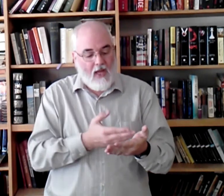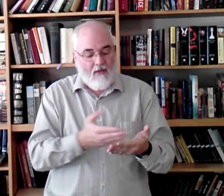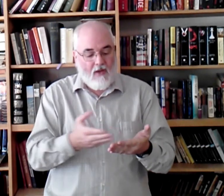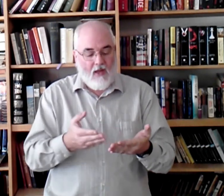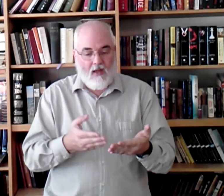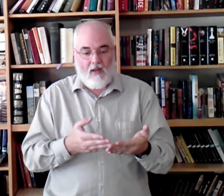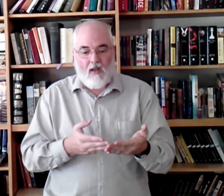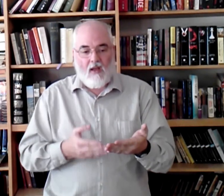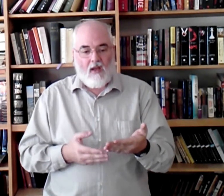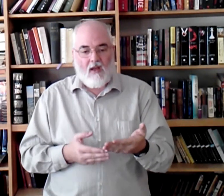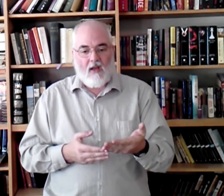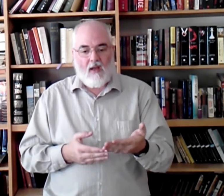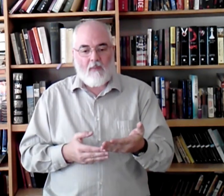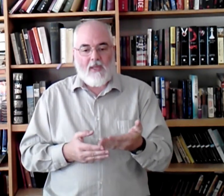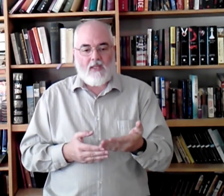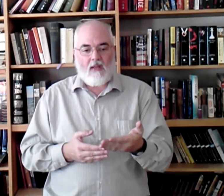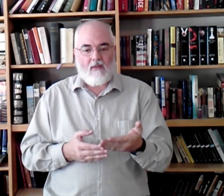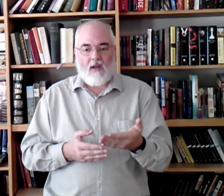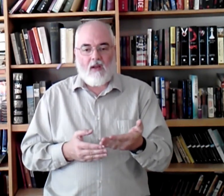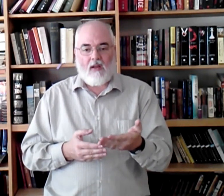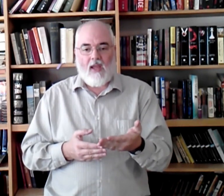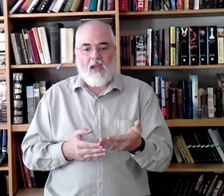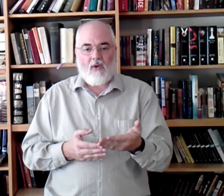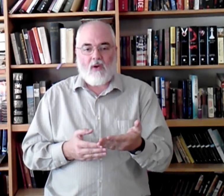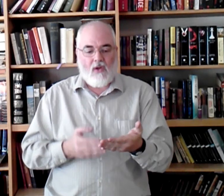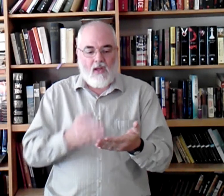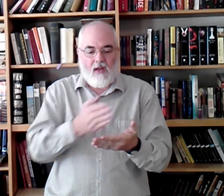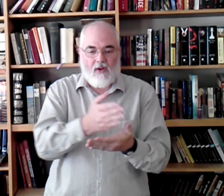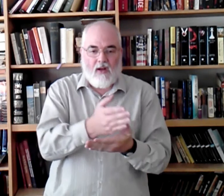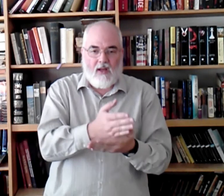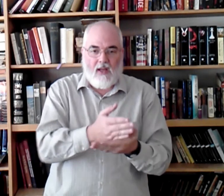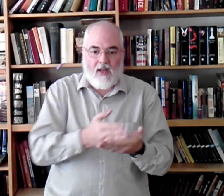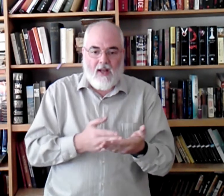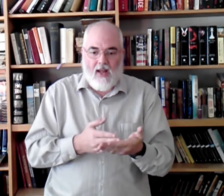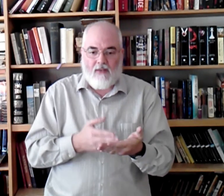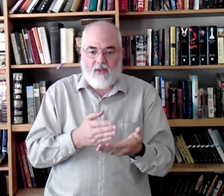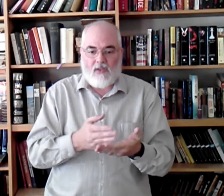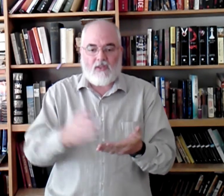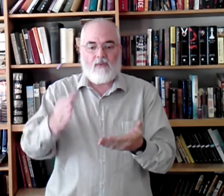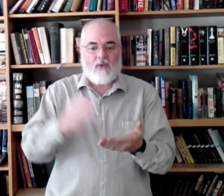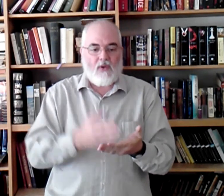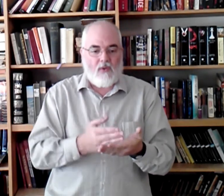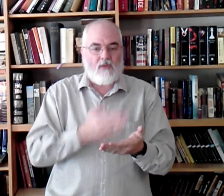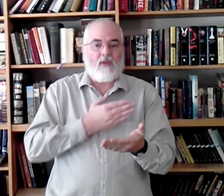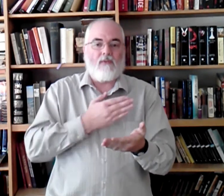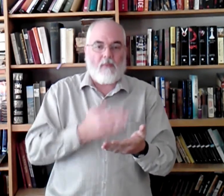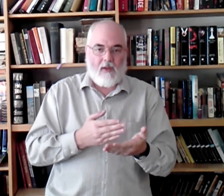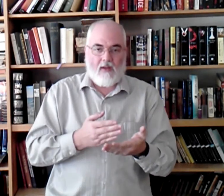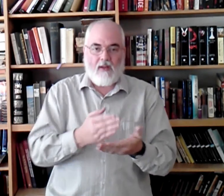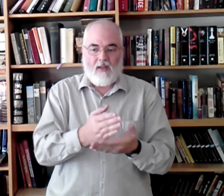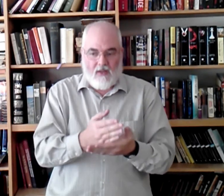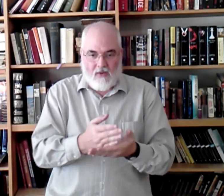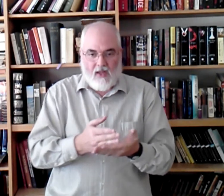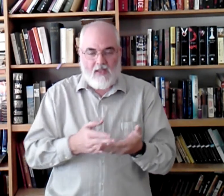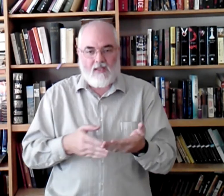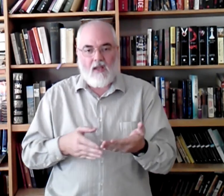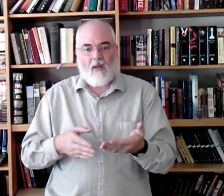have a piece of cake, or a cookie, and you're going to cut it in half and there's some for you and some for me. Okay? Some.